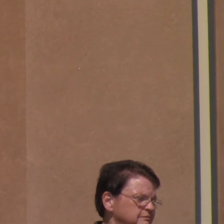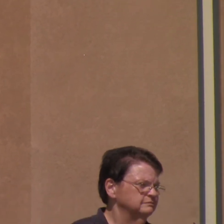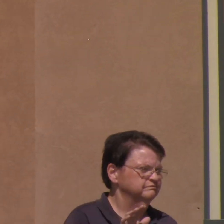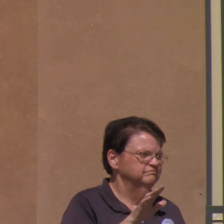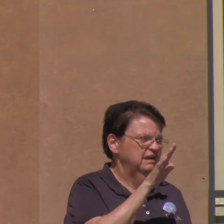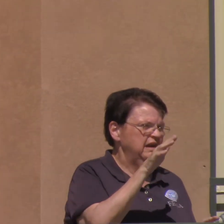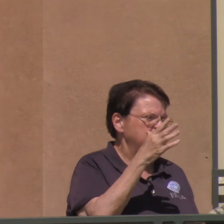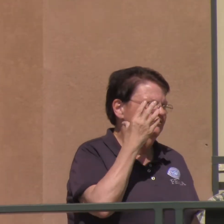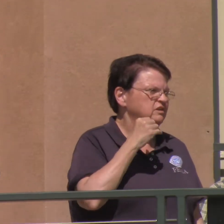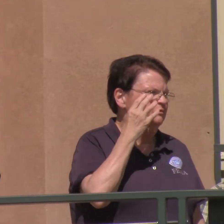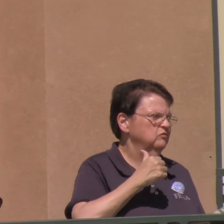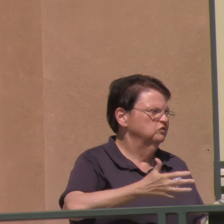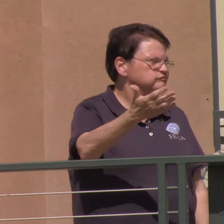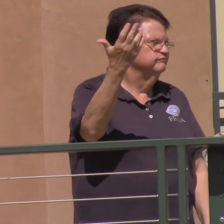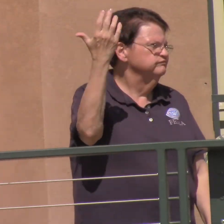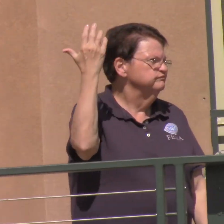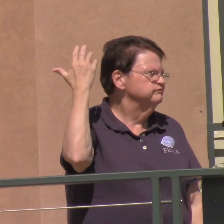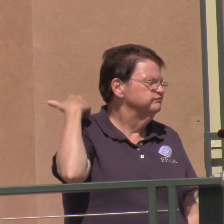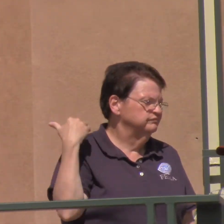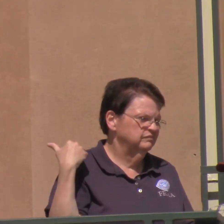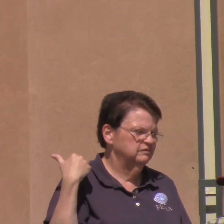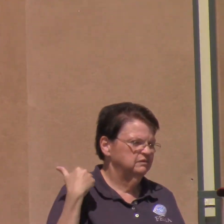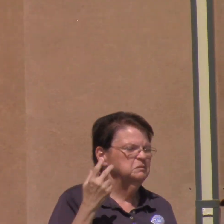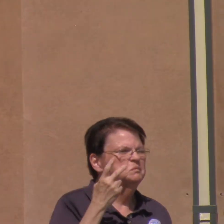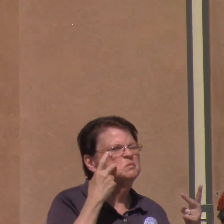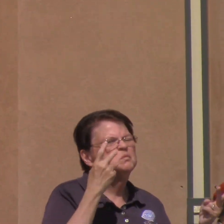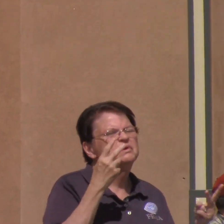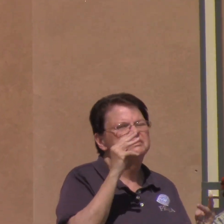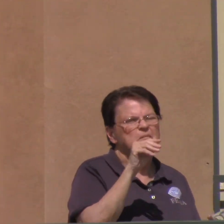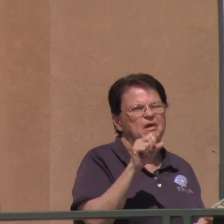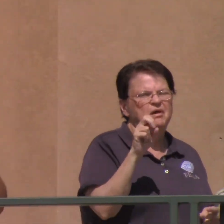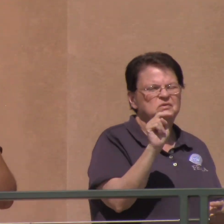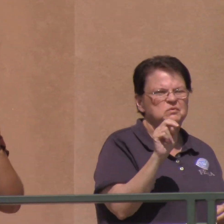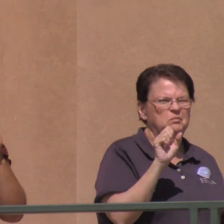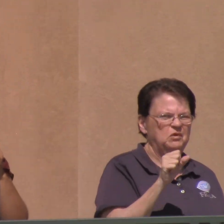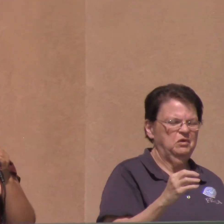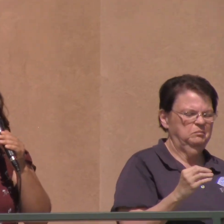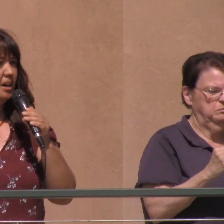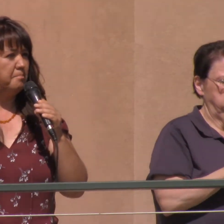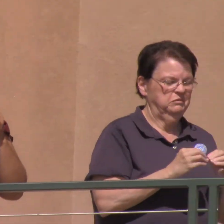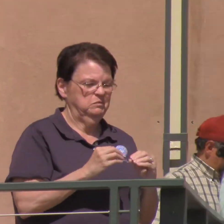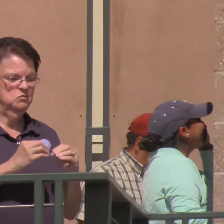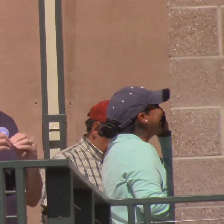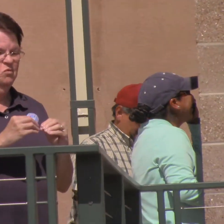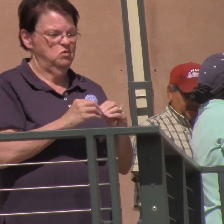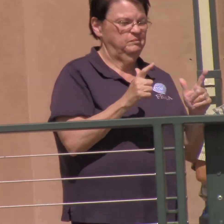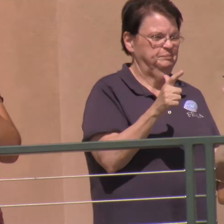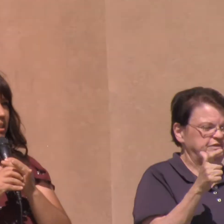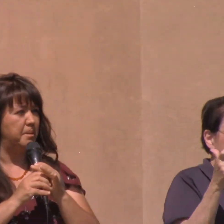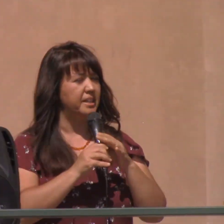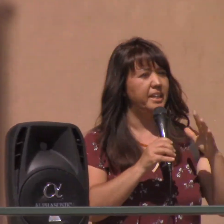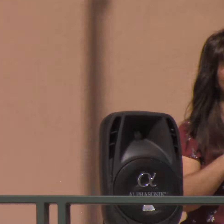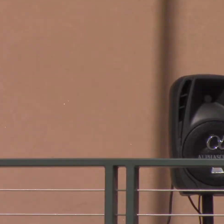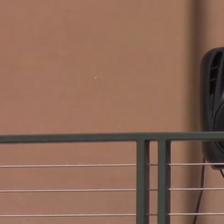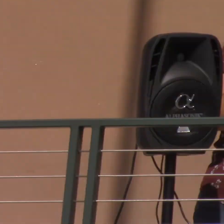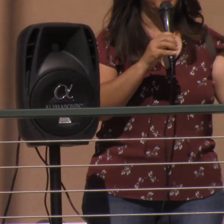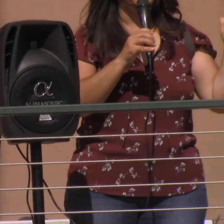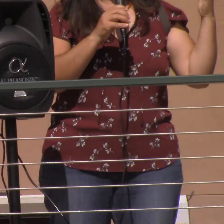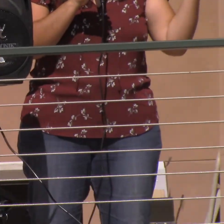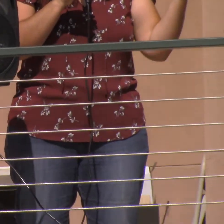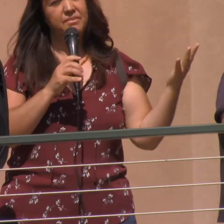have never seen before in our communities. We're used to seeing monsoons, but there could be something bigger coming depending